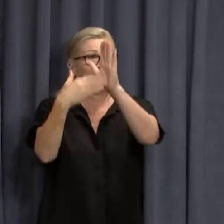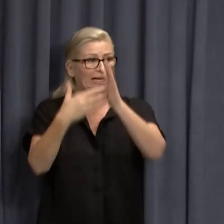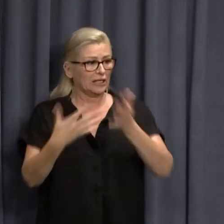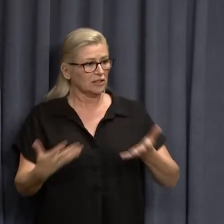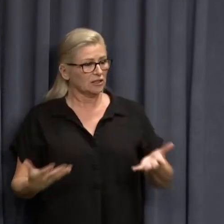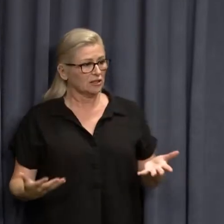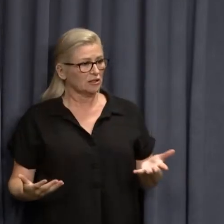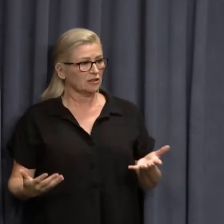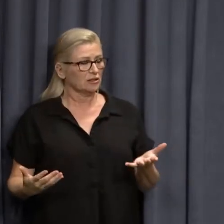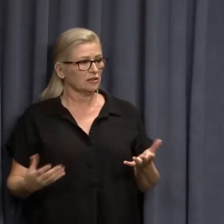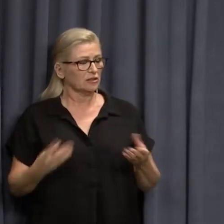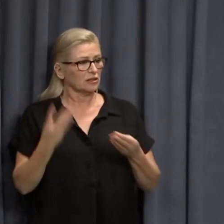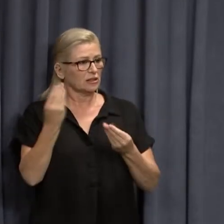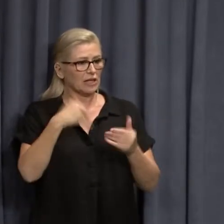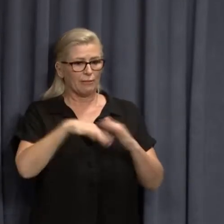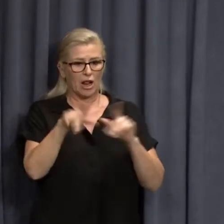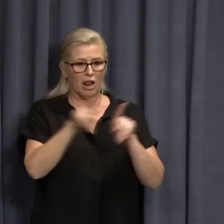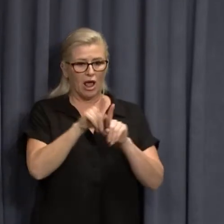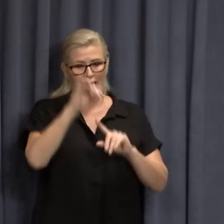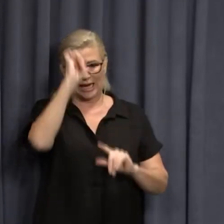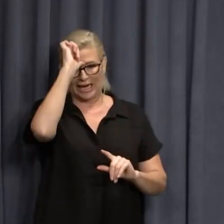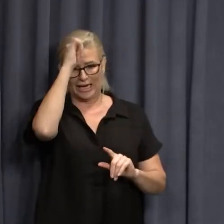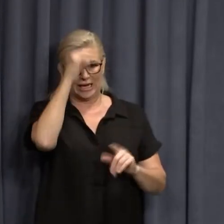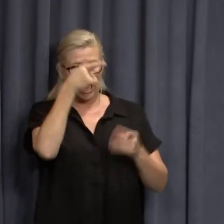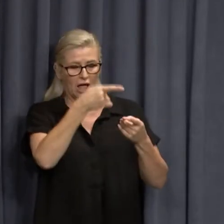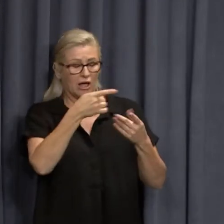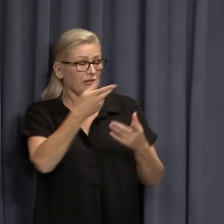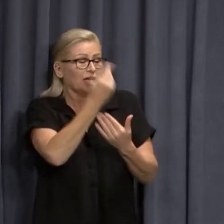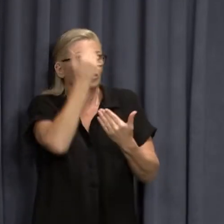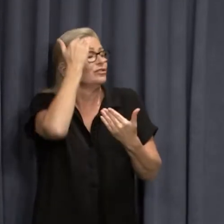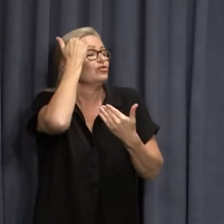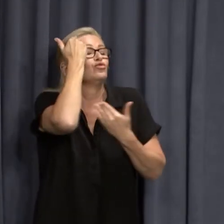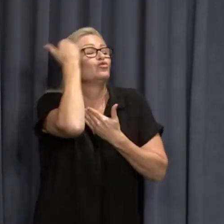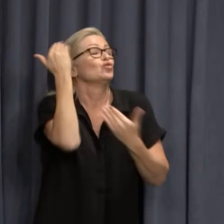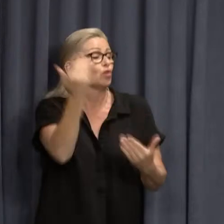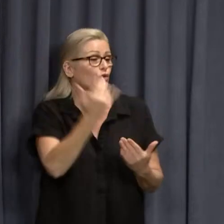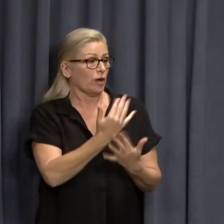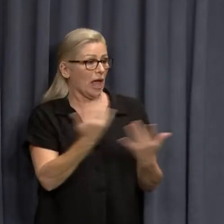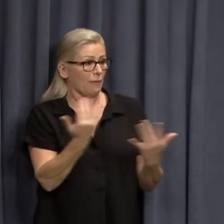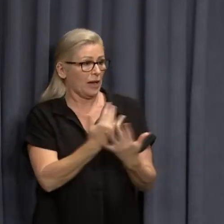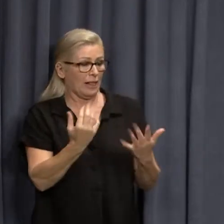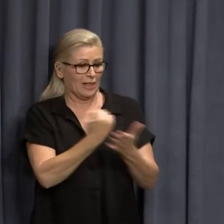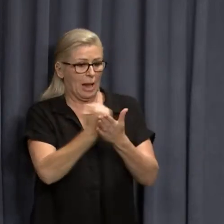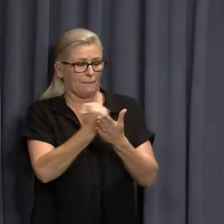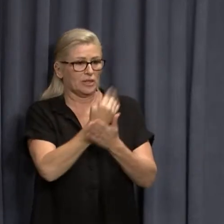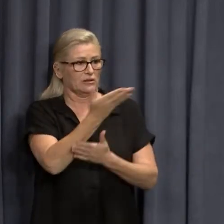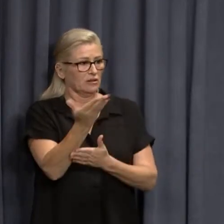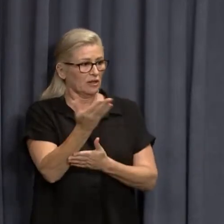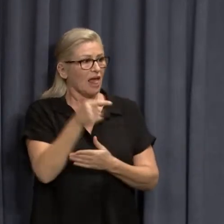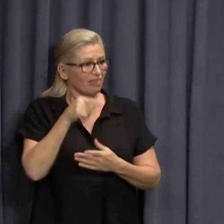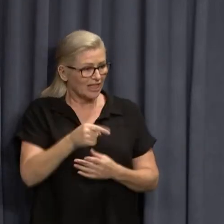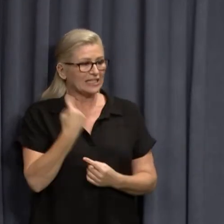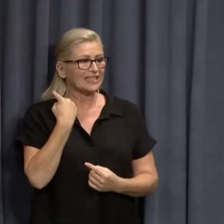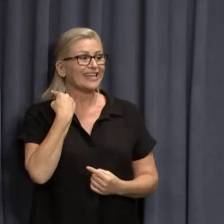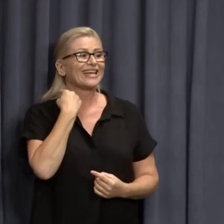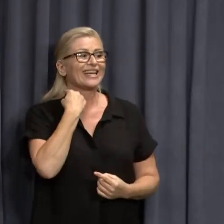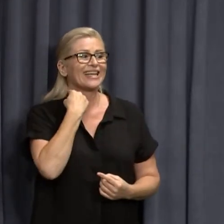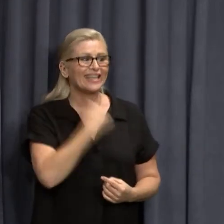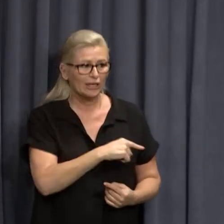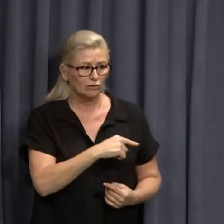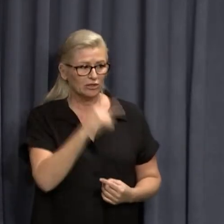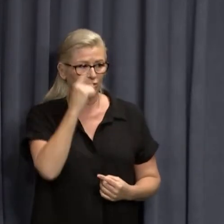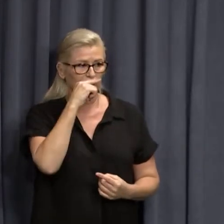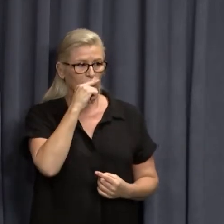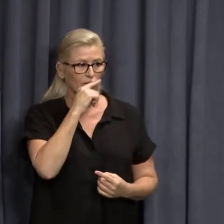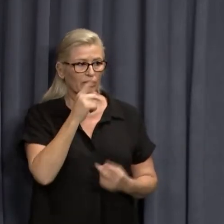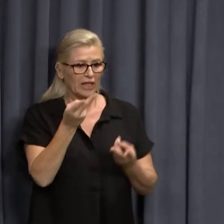India and places, they probably don't even know how many. So, you know, it kills people. It kills people.